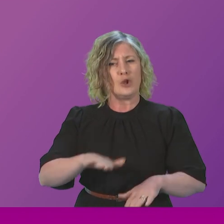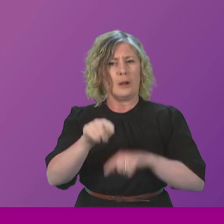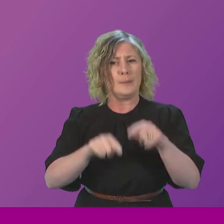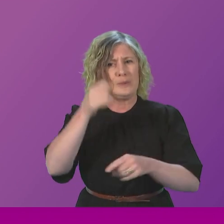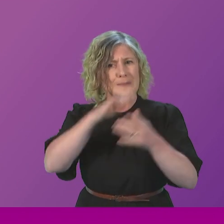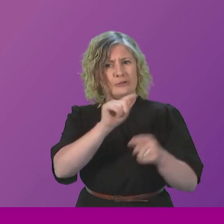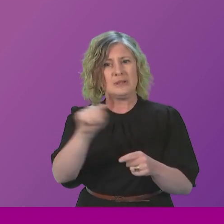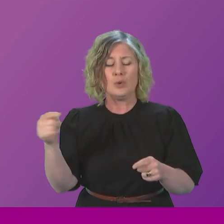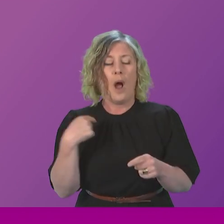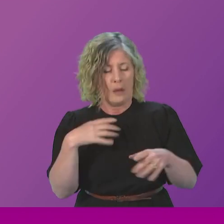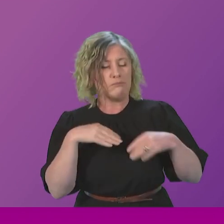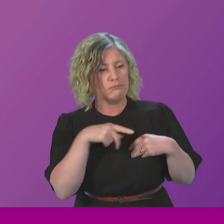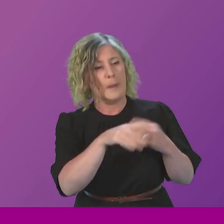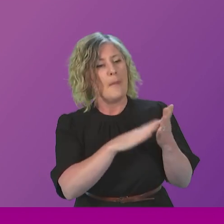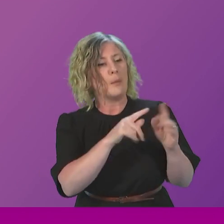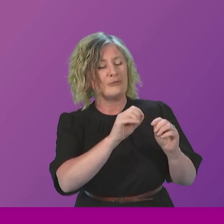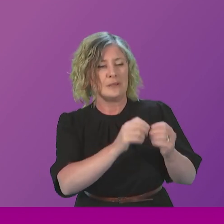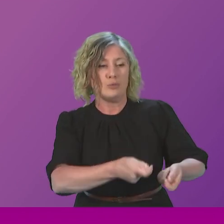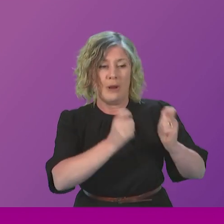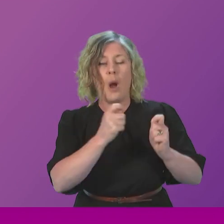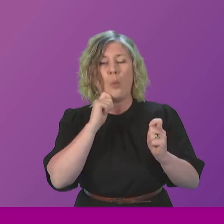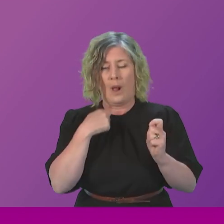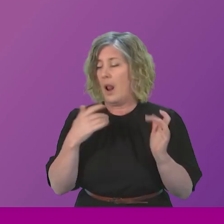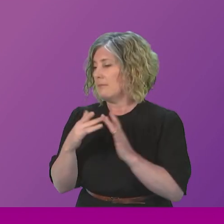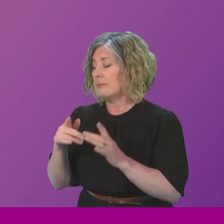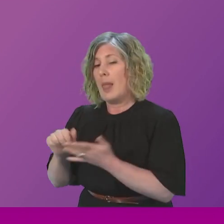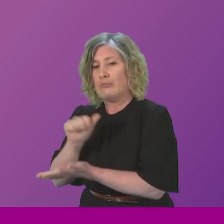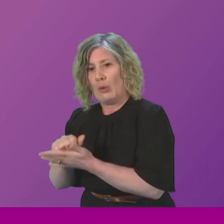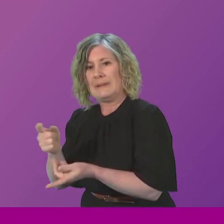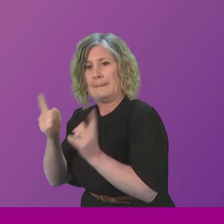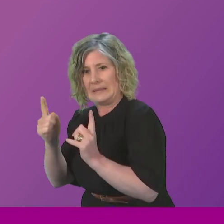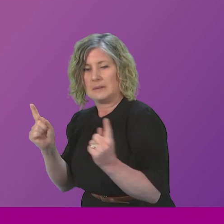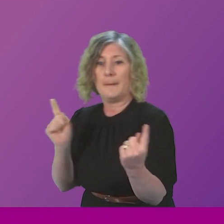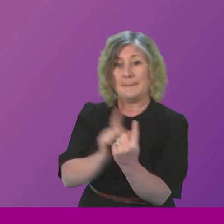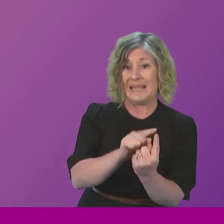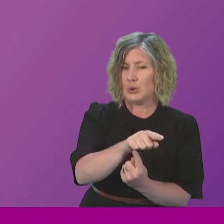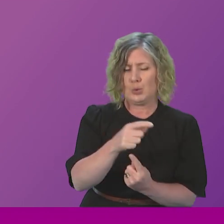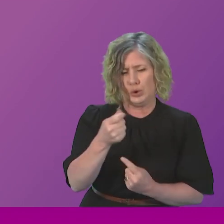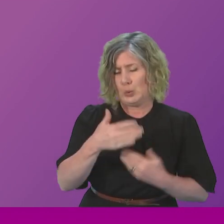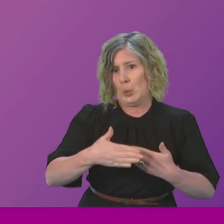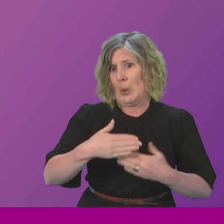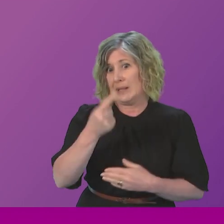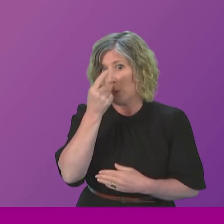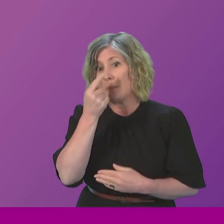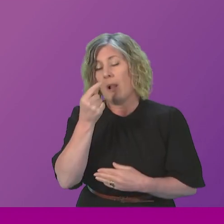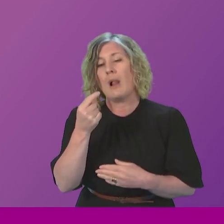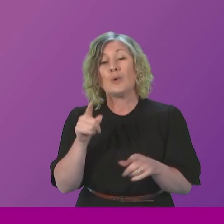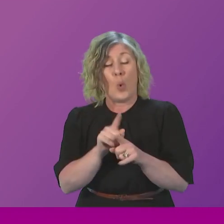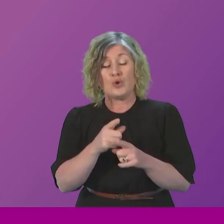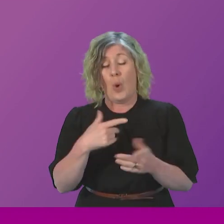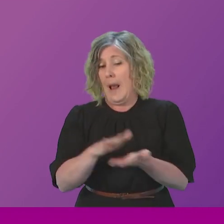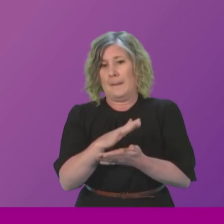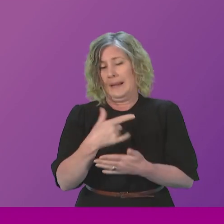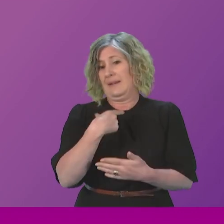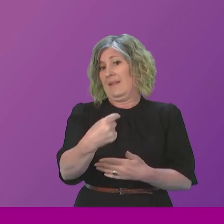Briggs has raised, as I have said I will ensure that the appropriate Minister does meet as soon as possible and I will also consider an invitation to meet